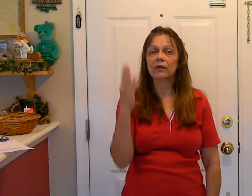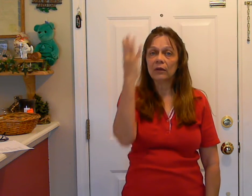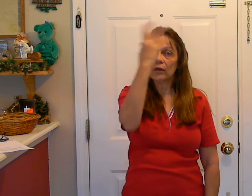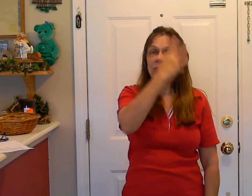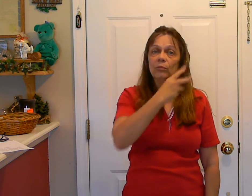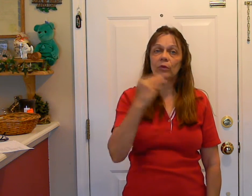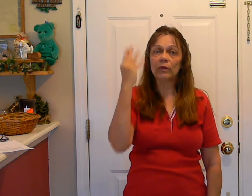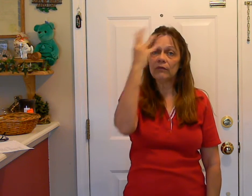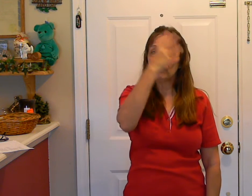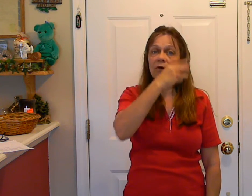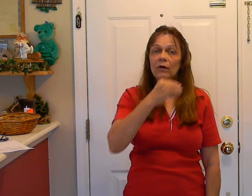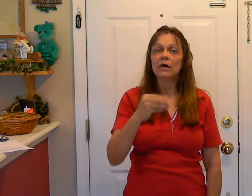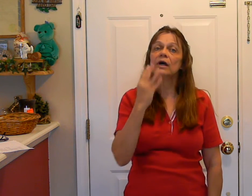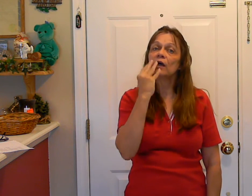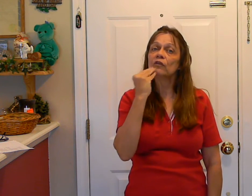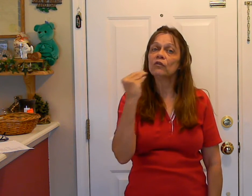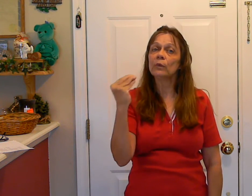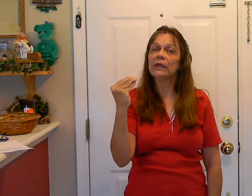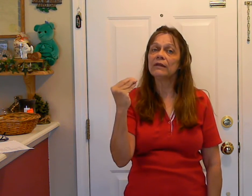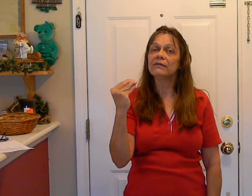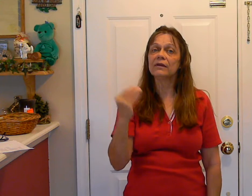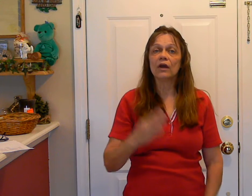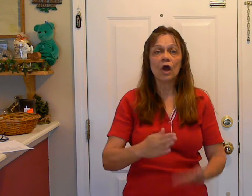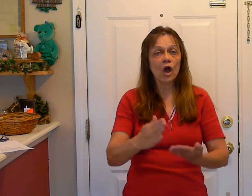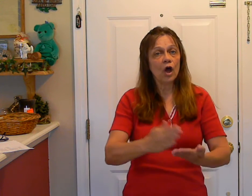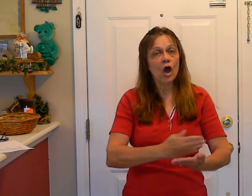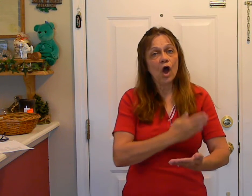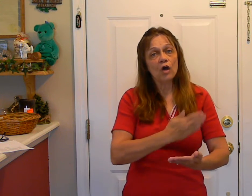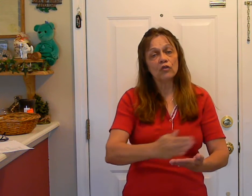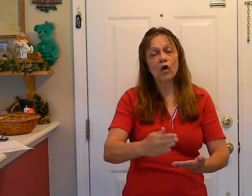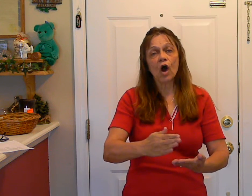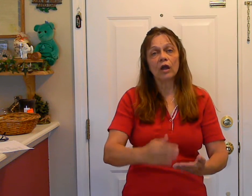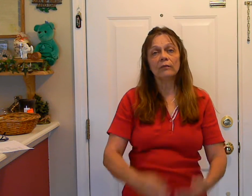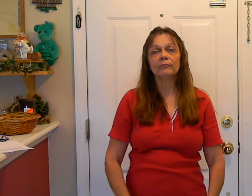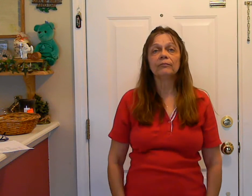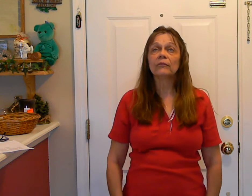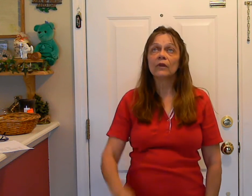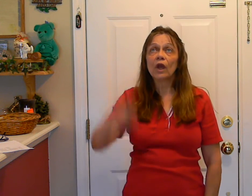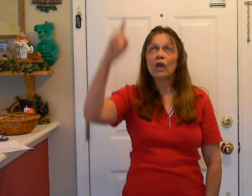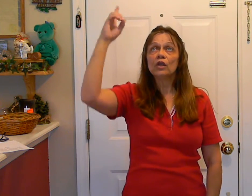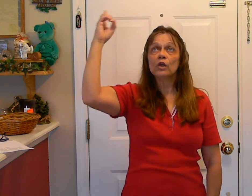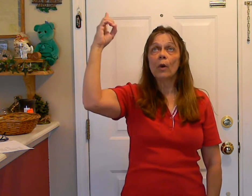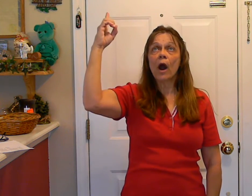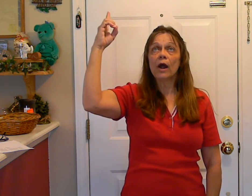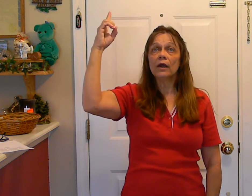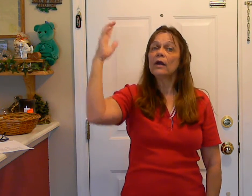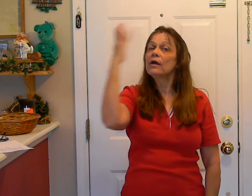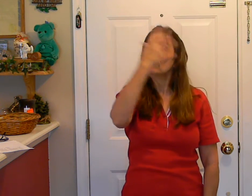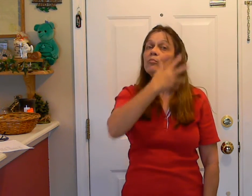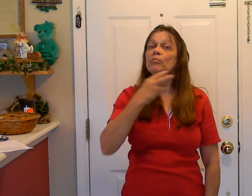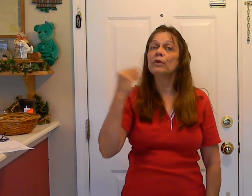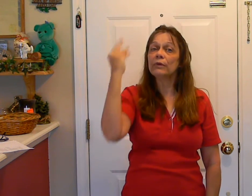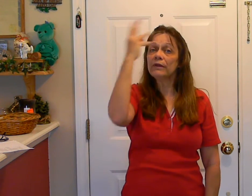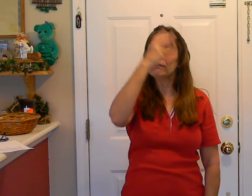beautiful, sweet, song. You are beautiful,